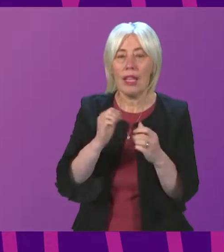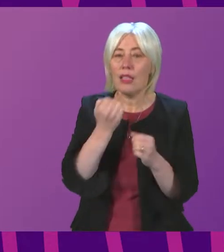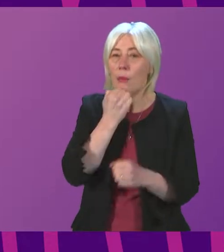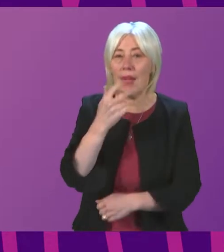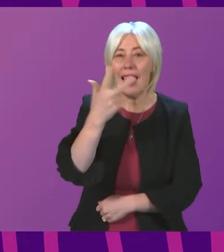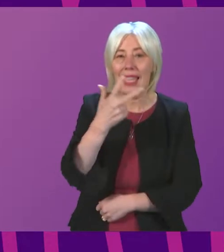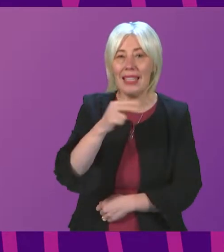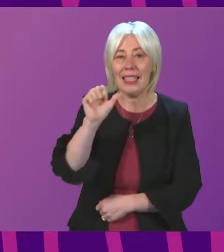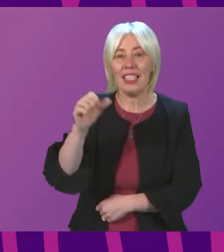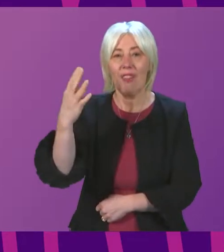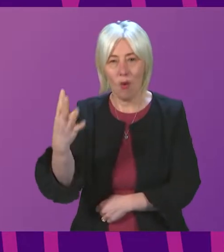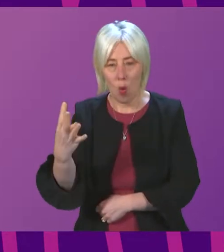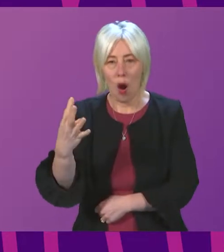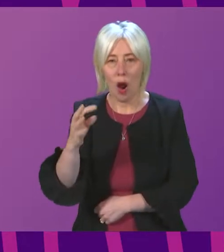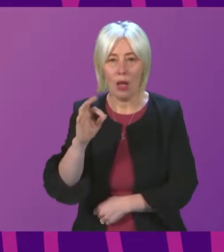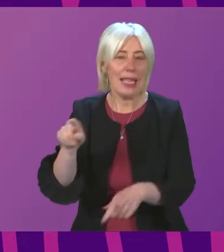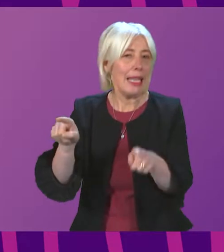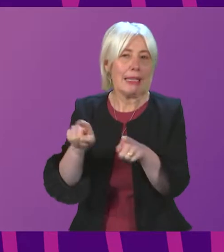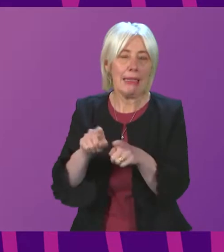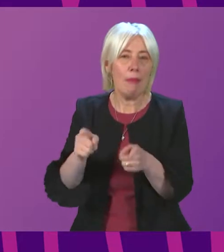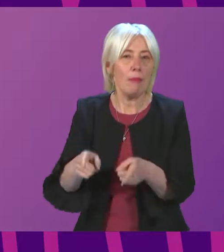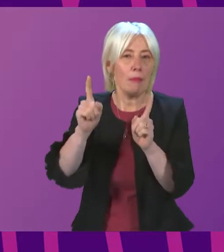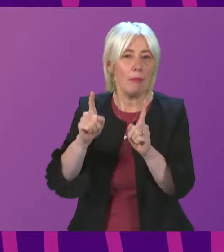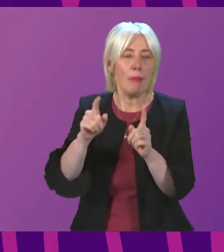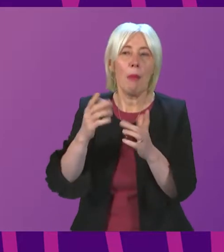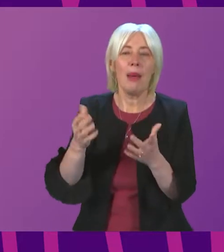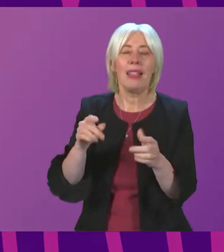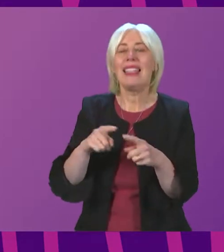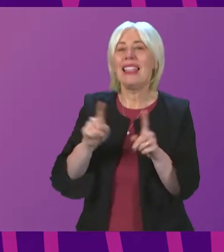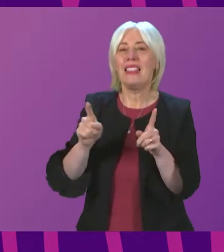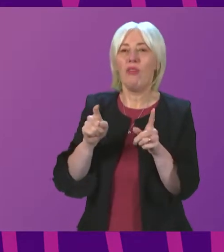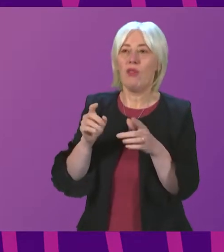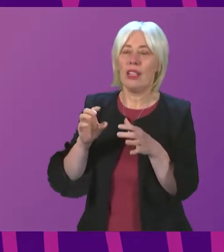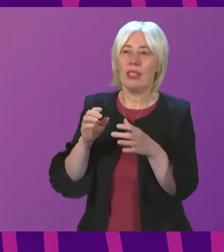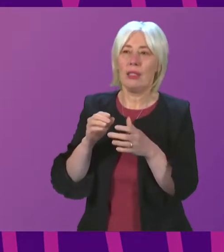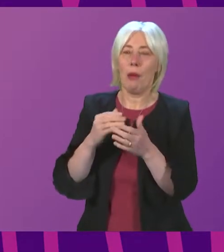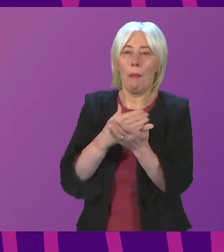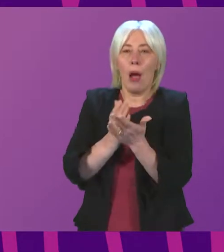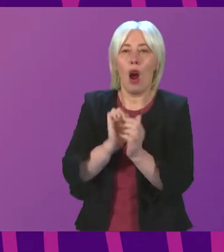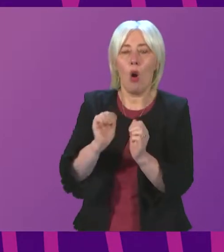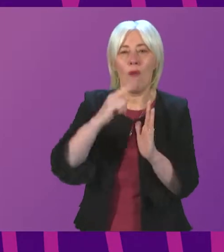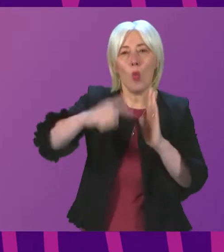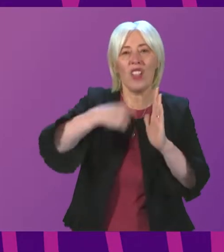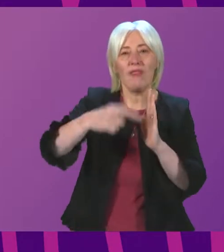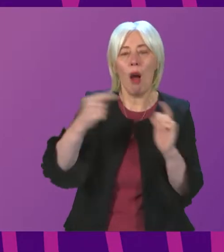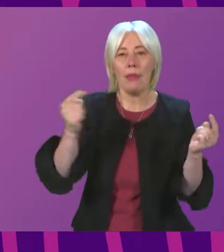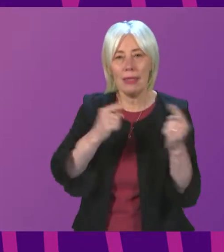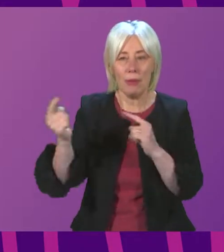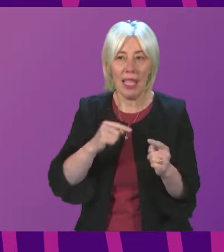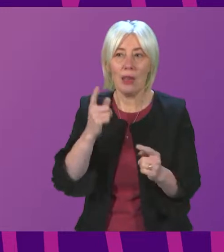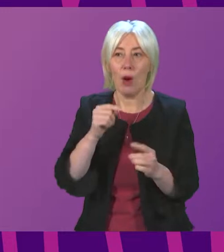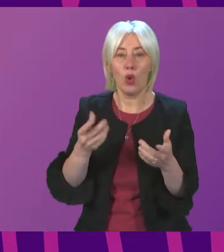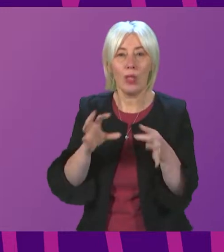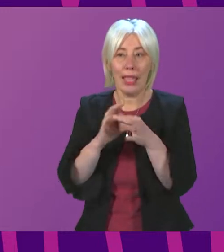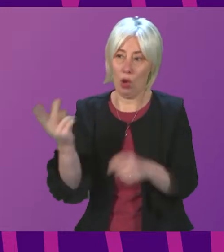1864 which is a different aspect of the whole uh wind farm debate so i mean i think it would be perfectly reasonable to try and combine this